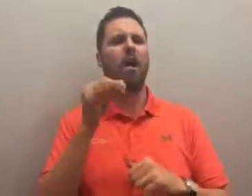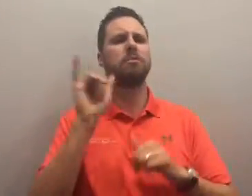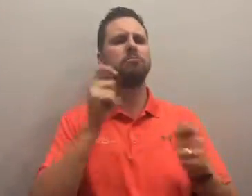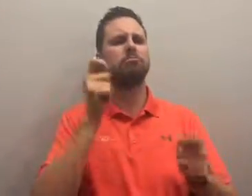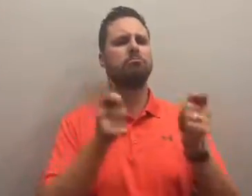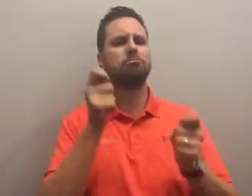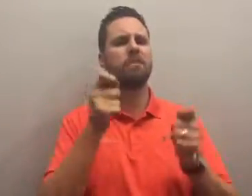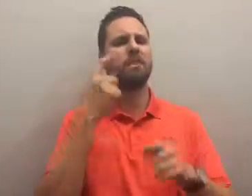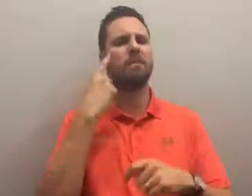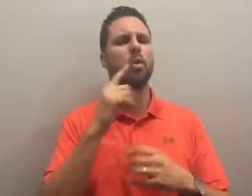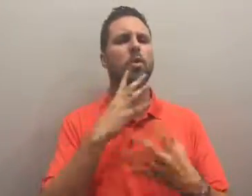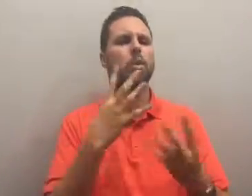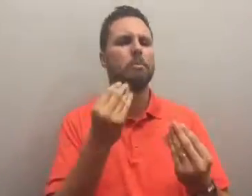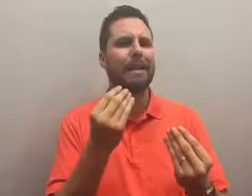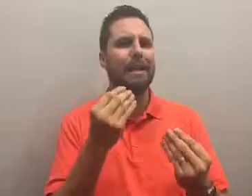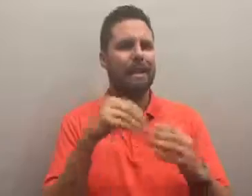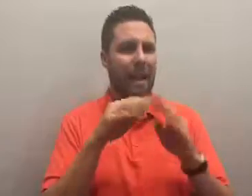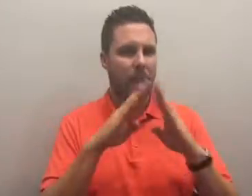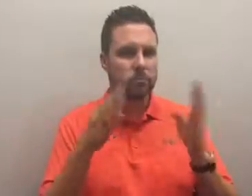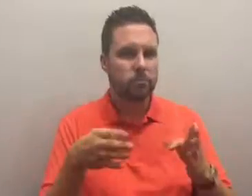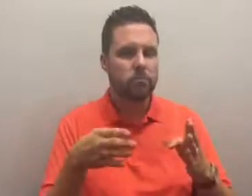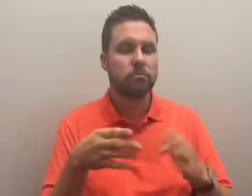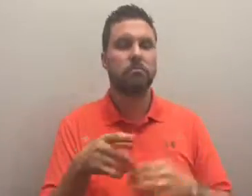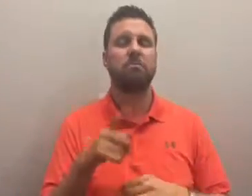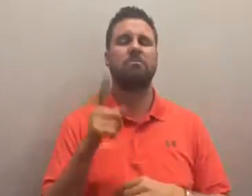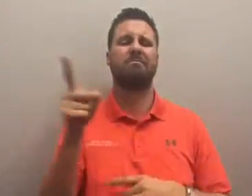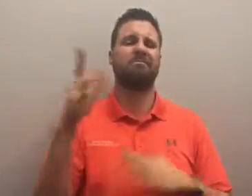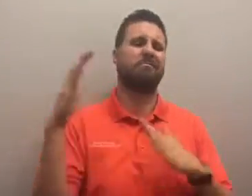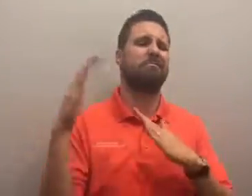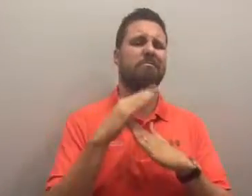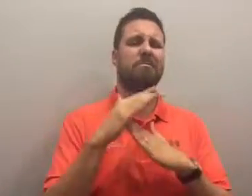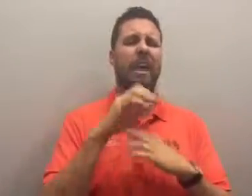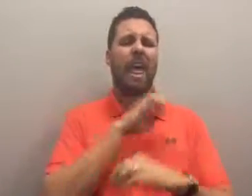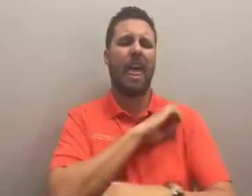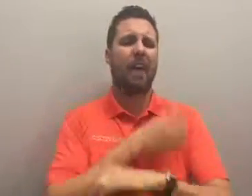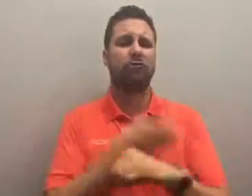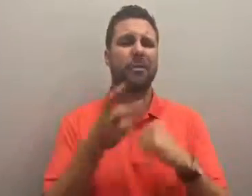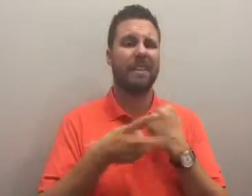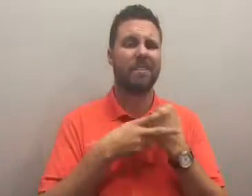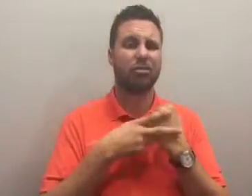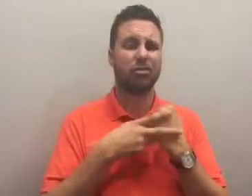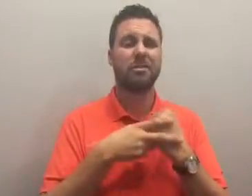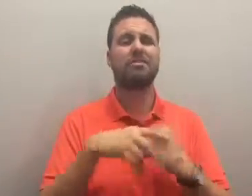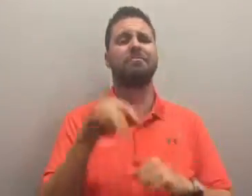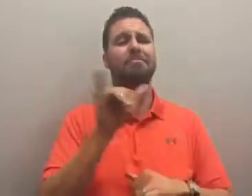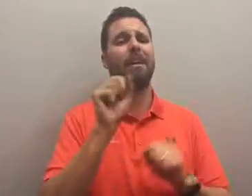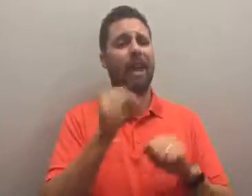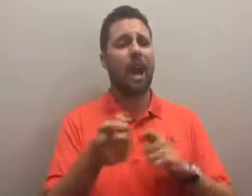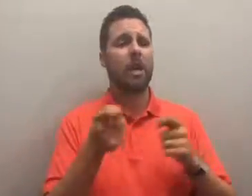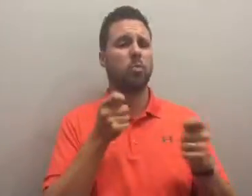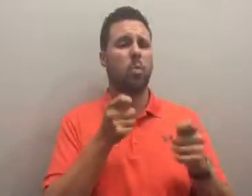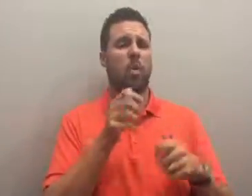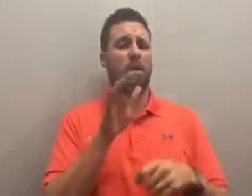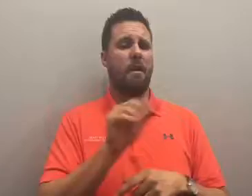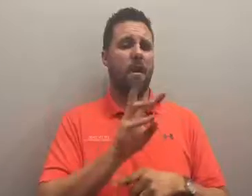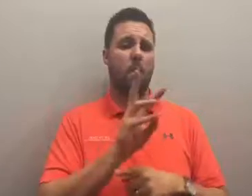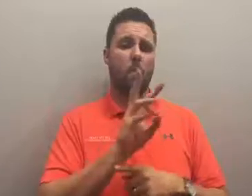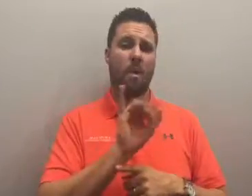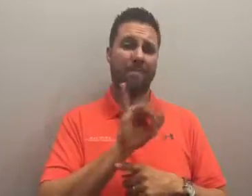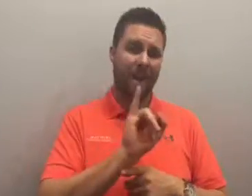inside the home it has the highest energy efficiency rating on the market and can be controlled by your Wi-Fi devices and room sensors